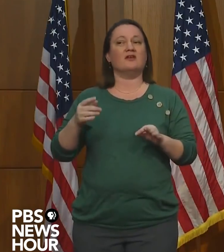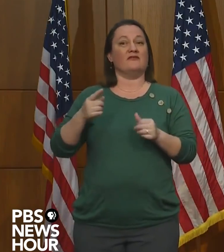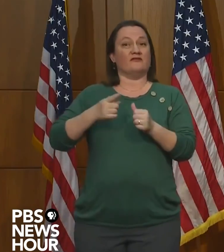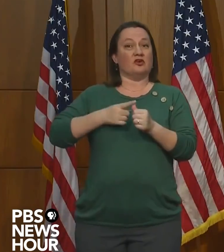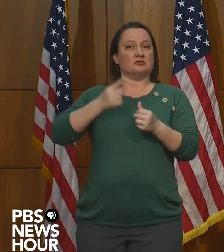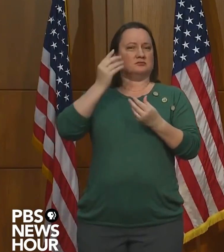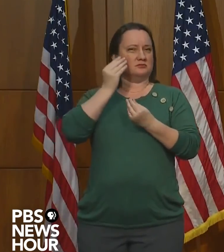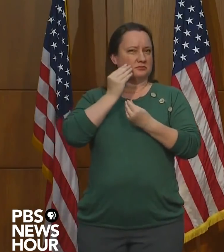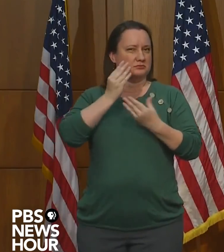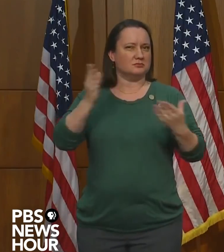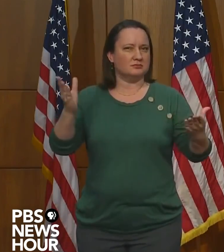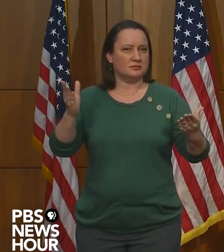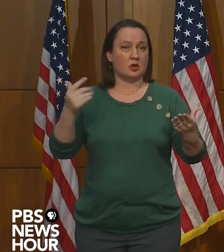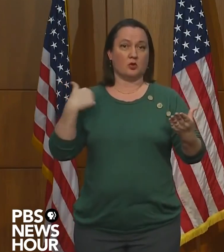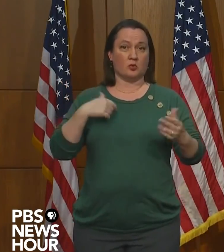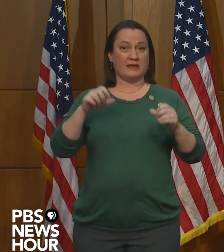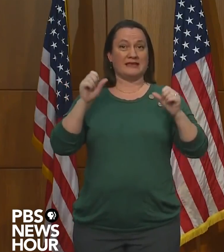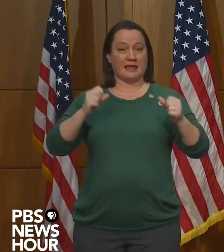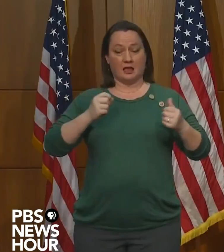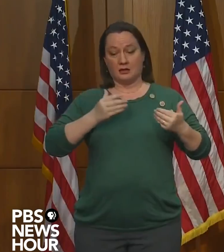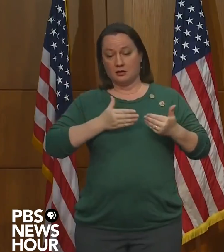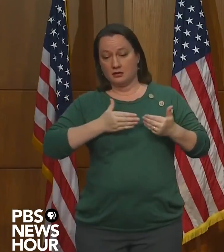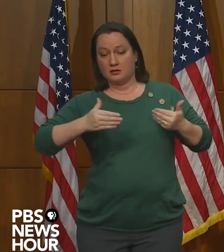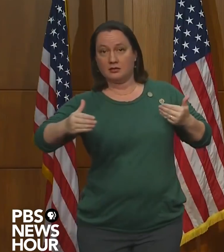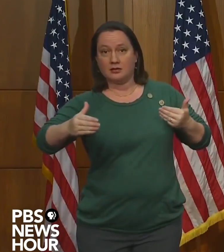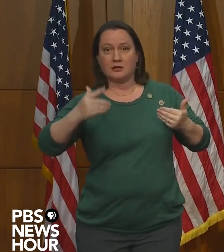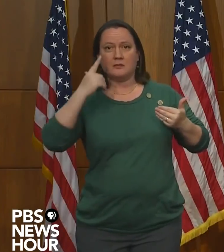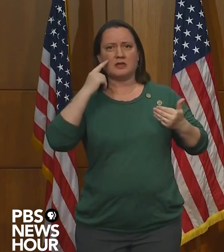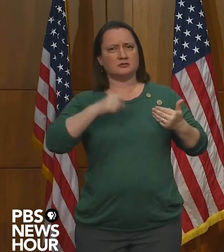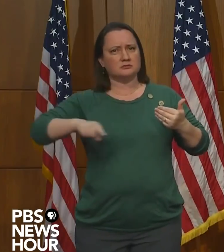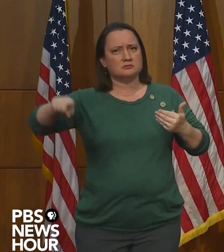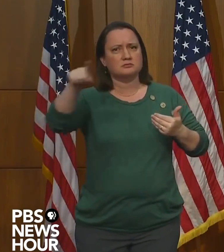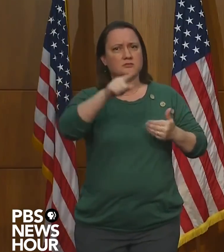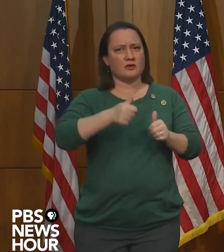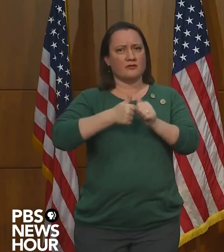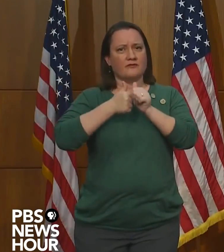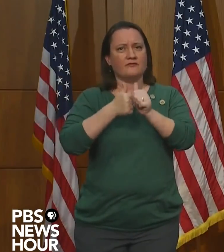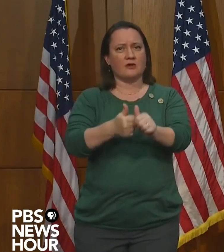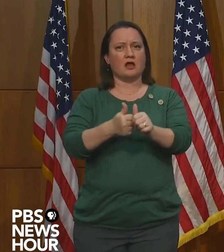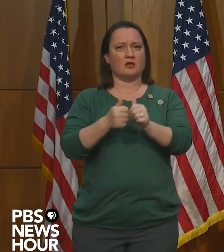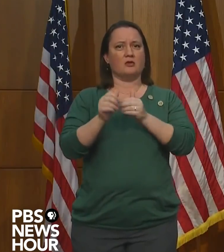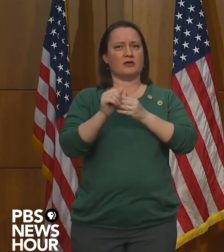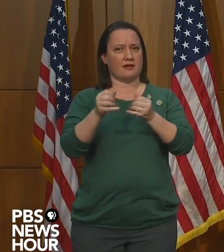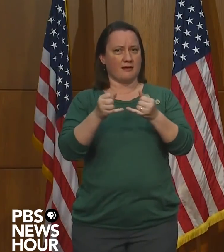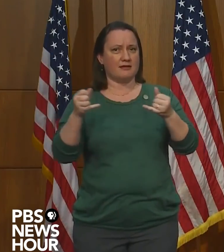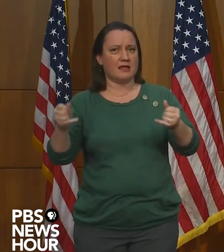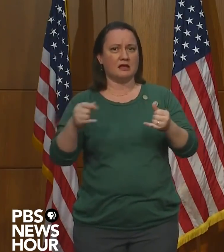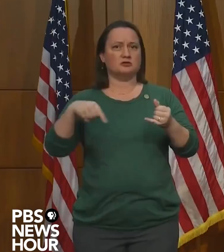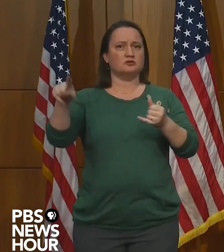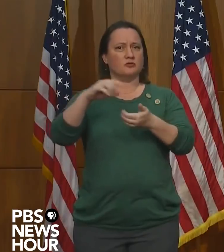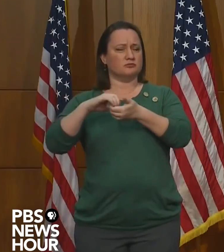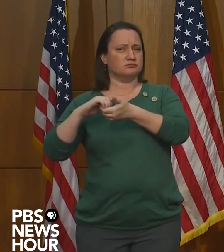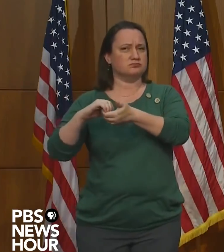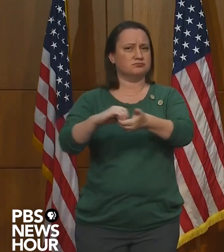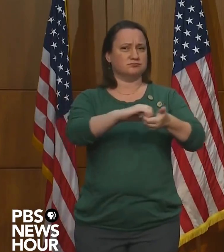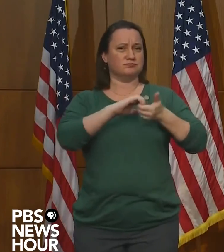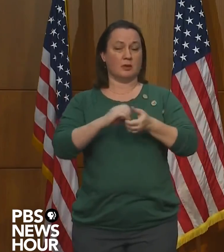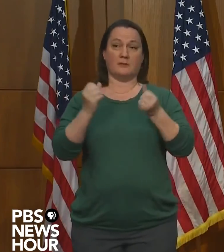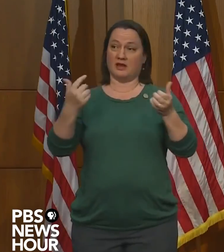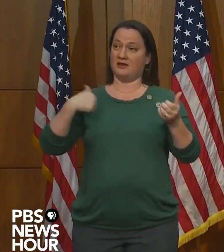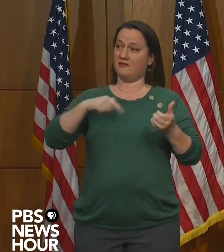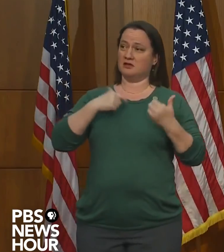listened to our guidelines, that have cooperated. And while I know many of us have made sacrifices together,